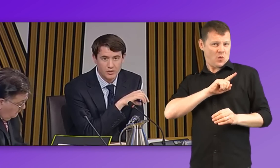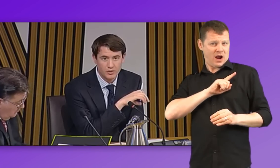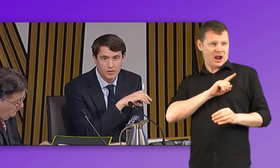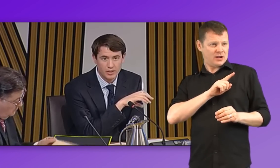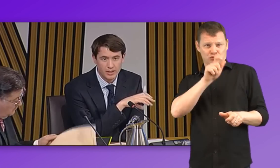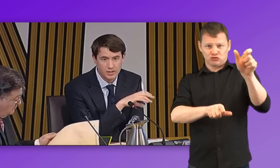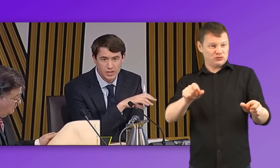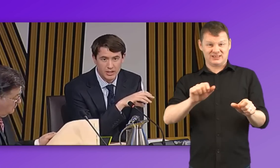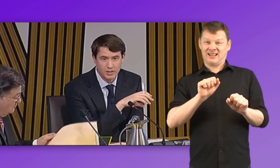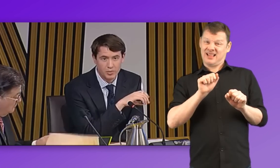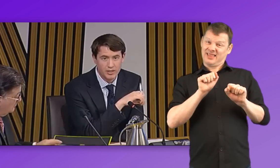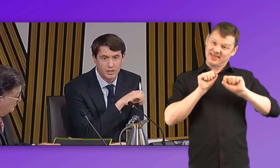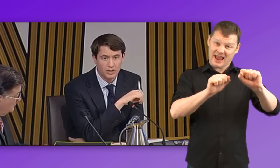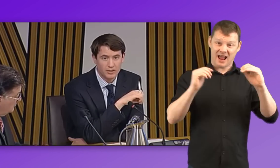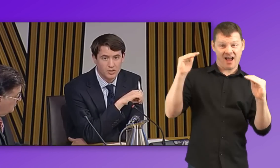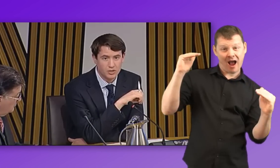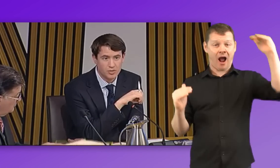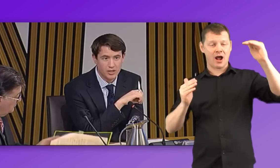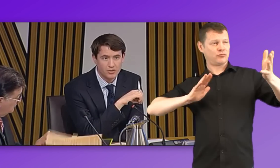standard of BSL than the teachers themselves?